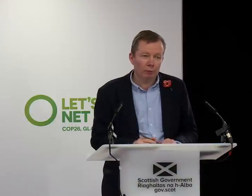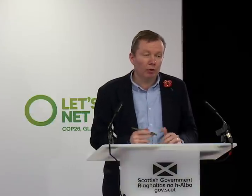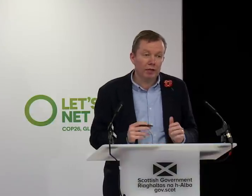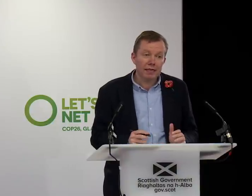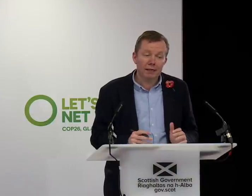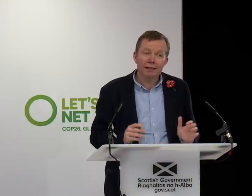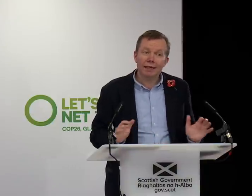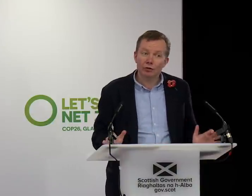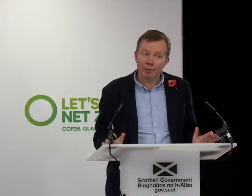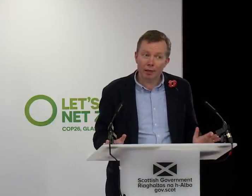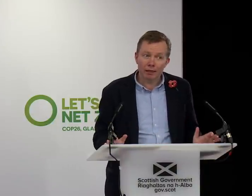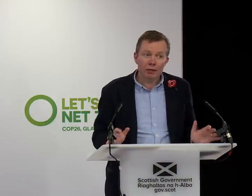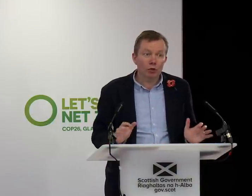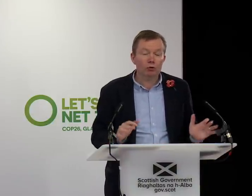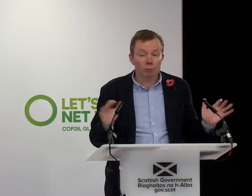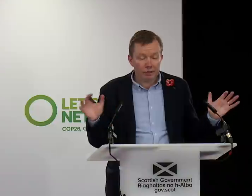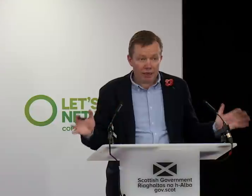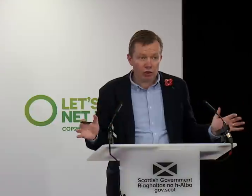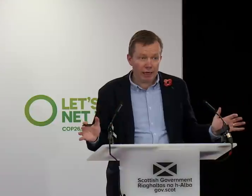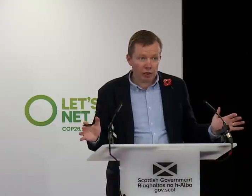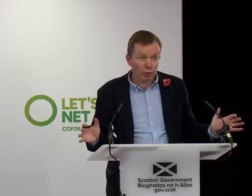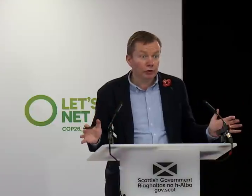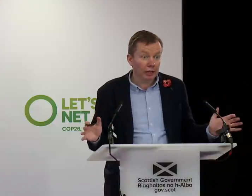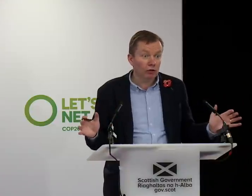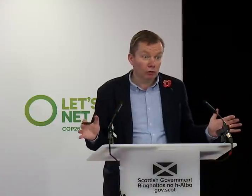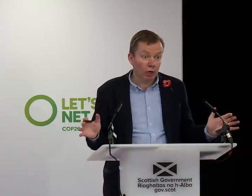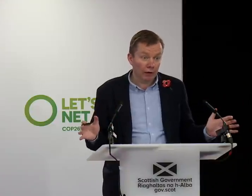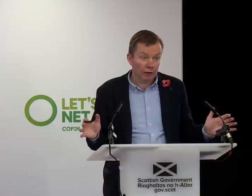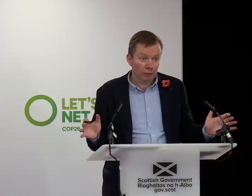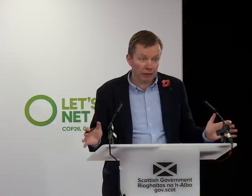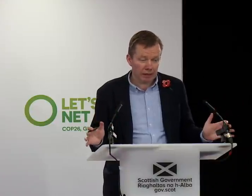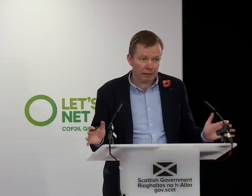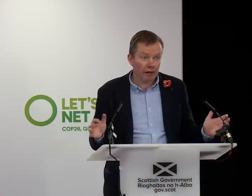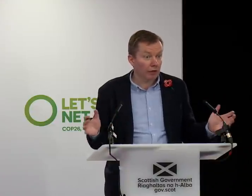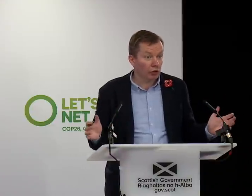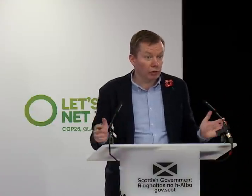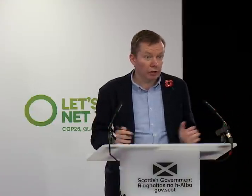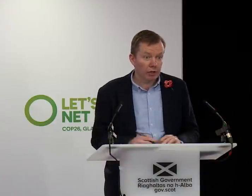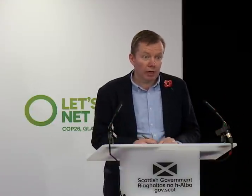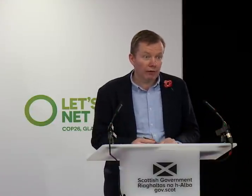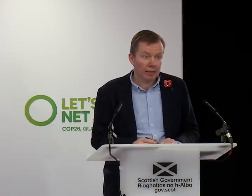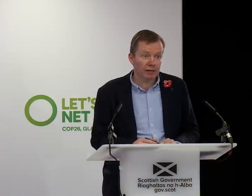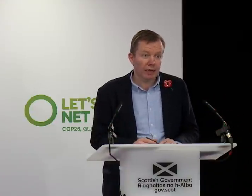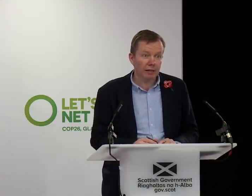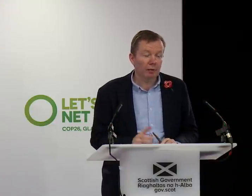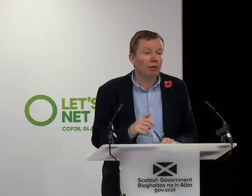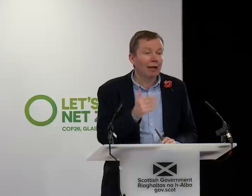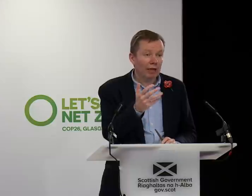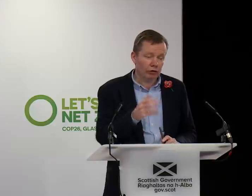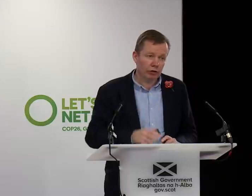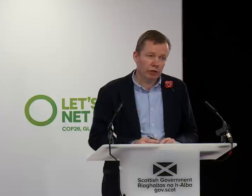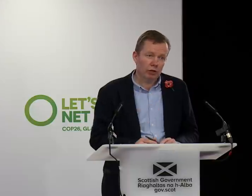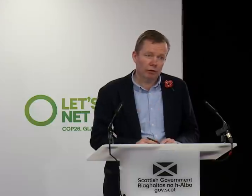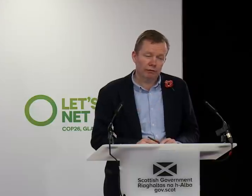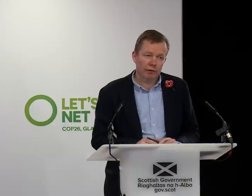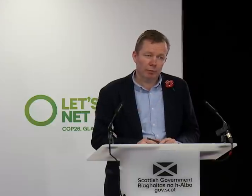COP both here and remember also potentially exporting to other places. And other countries are very concerned about that